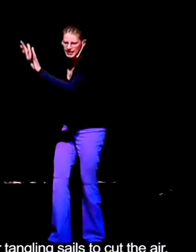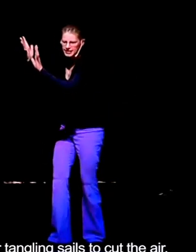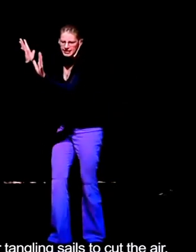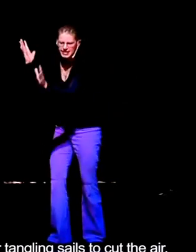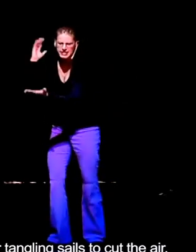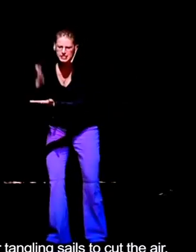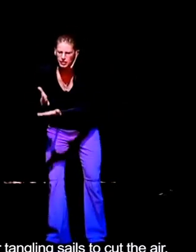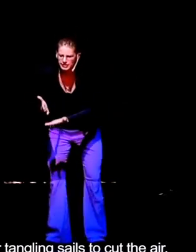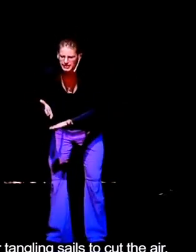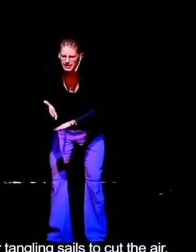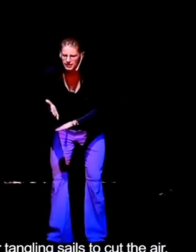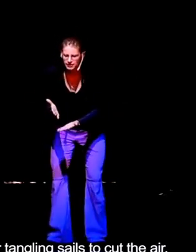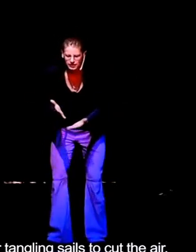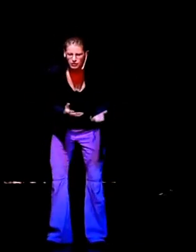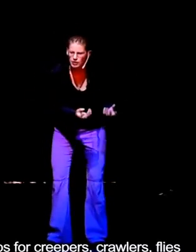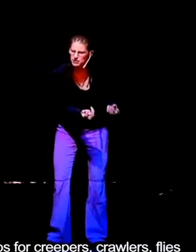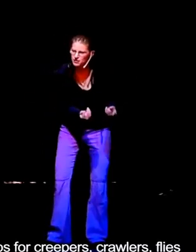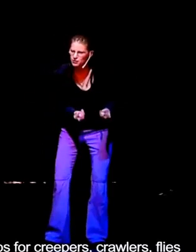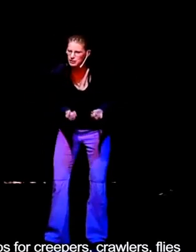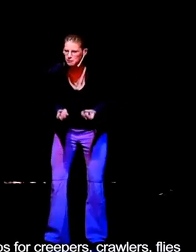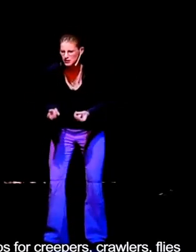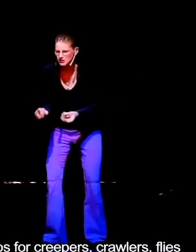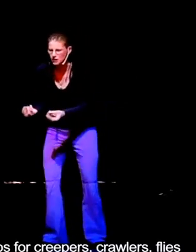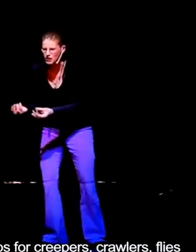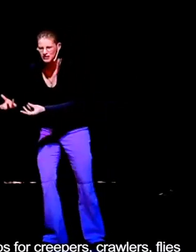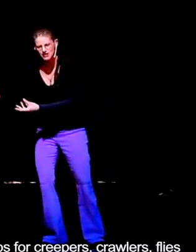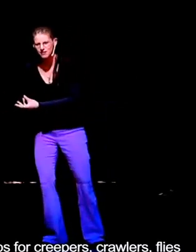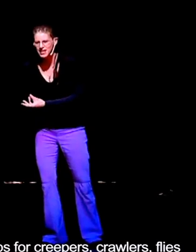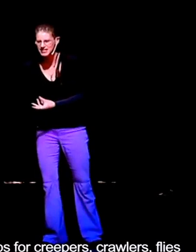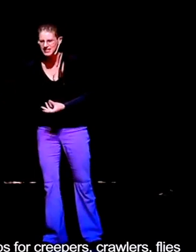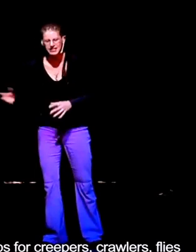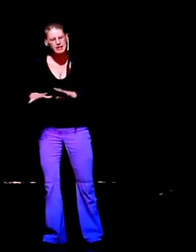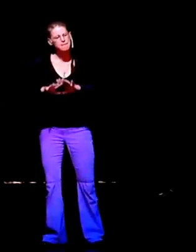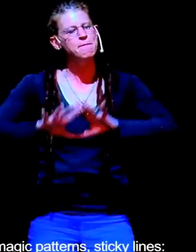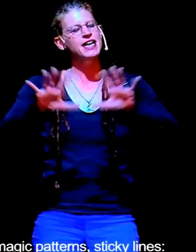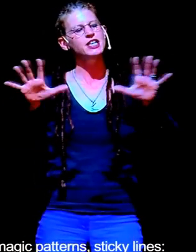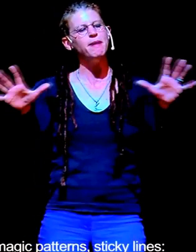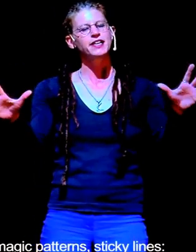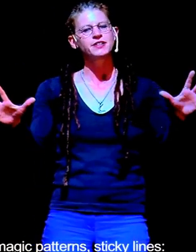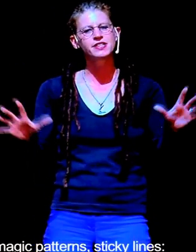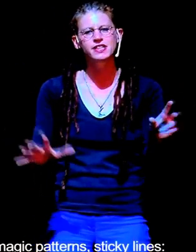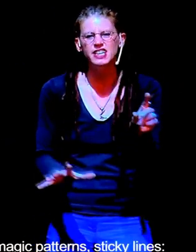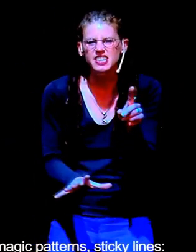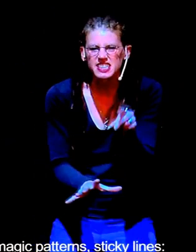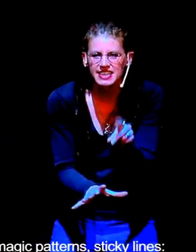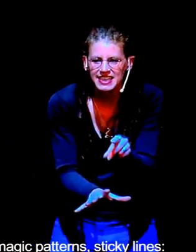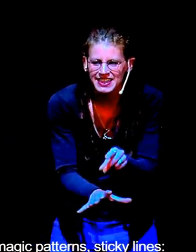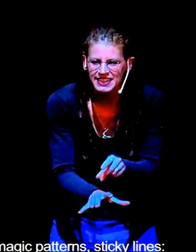or tangling sails to cut the air, Webss for creepers, crawlers, flies, magic patterns, sticky lines,